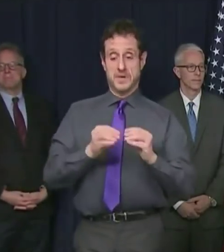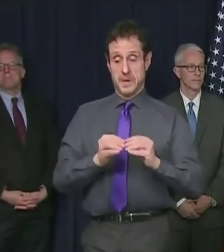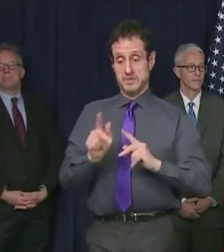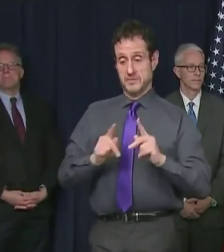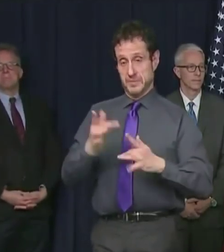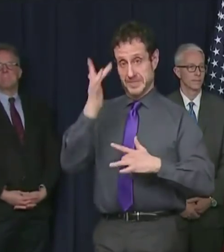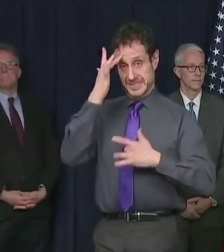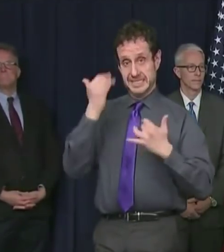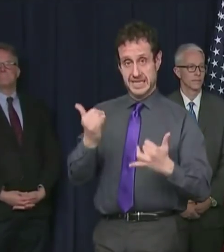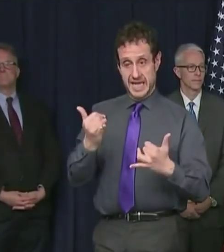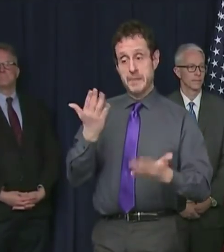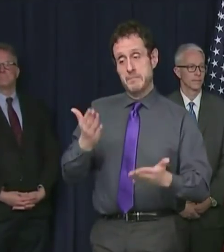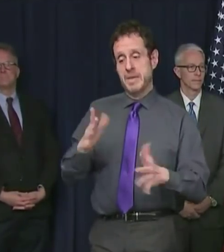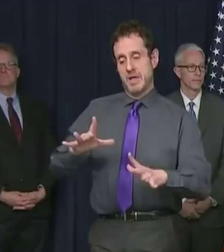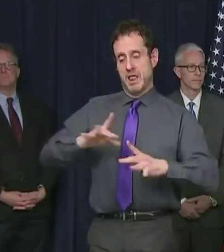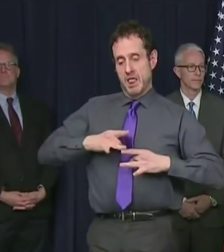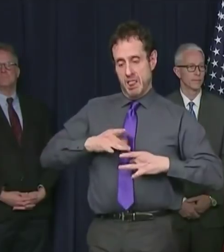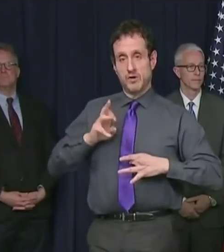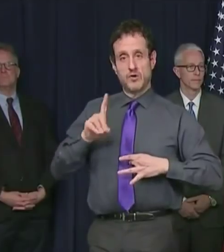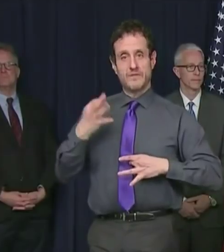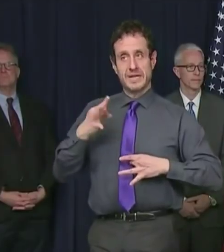are the people that got sick a week ago.